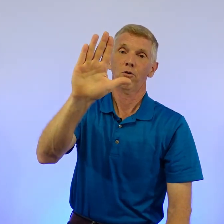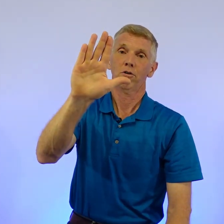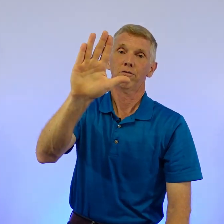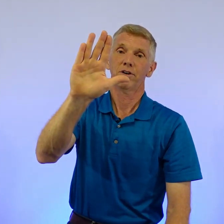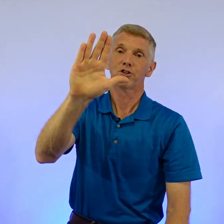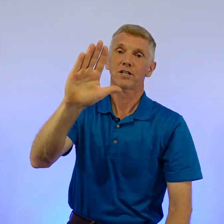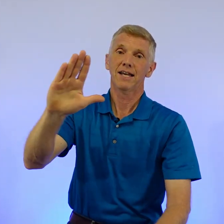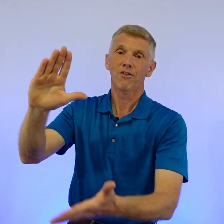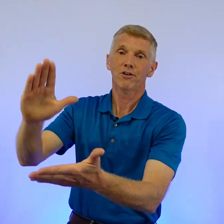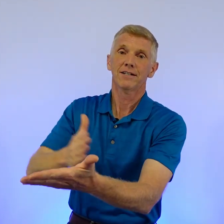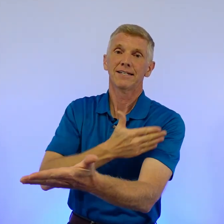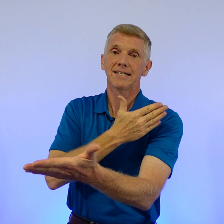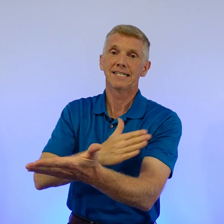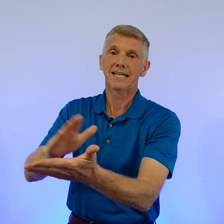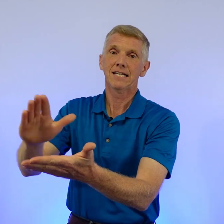Four fingers together to sing.